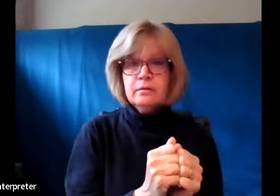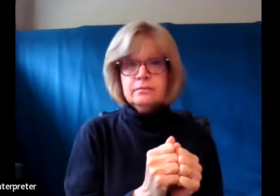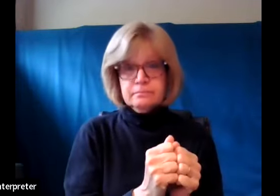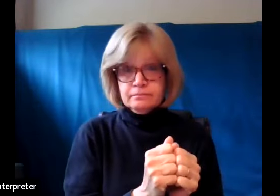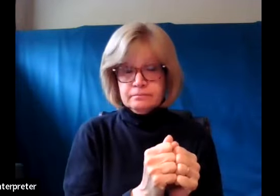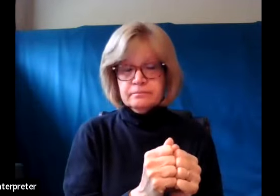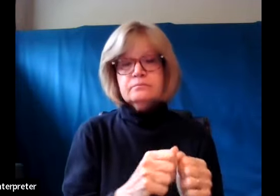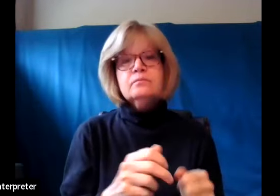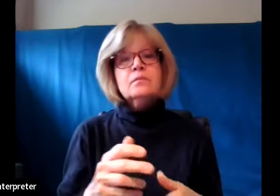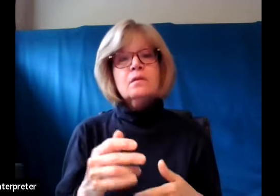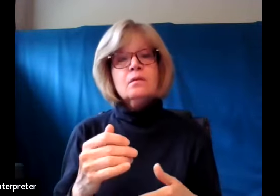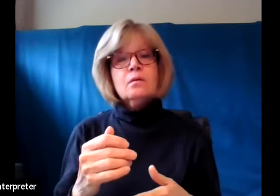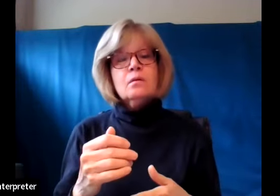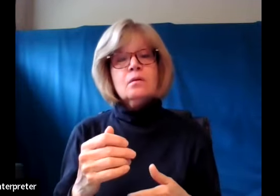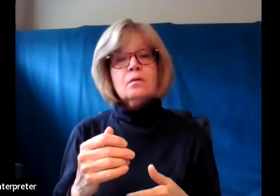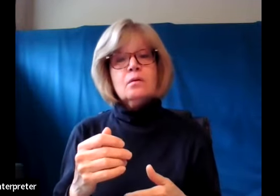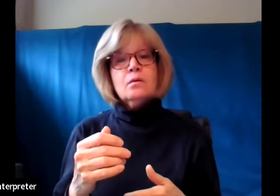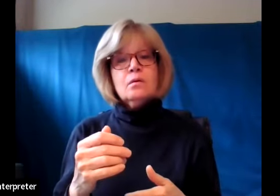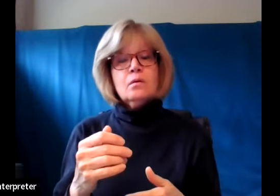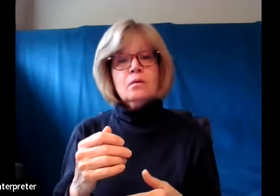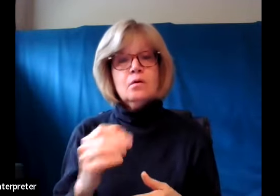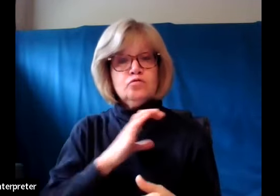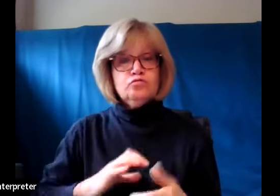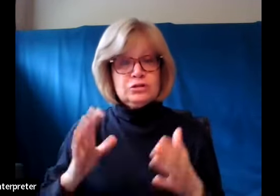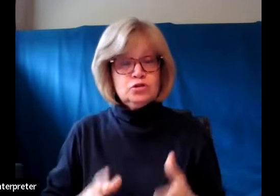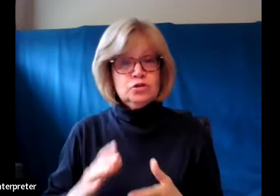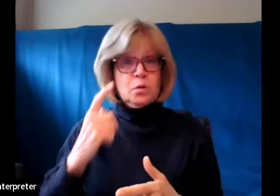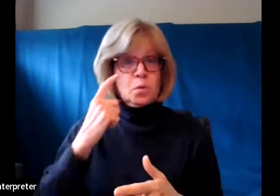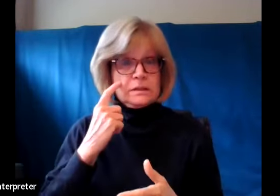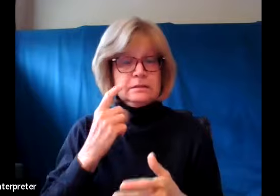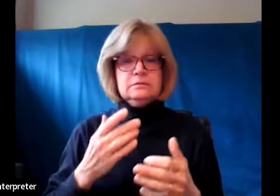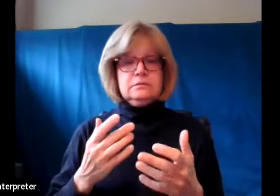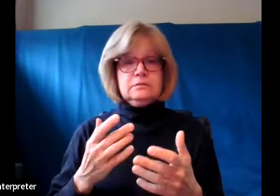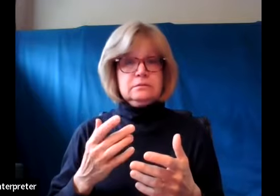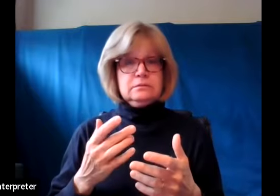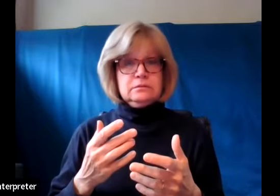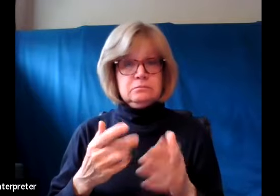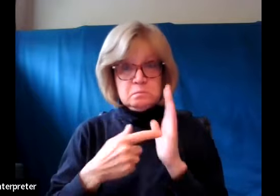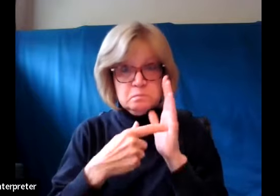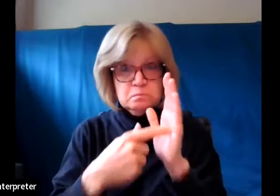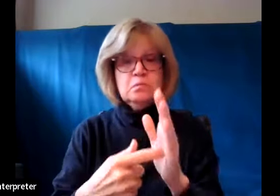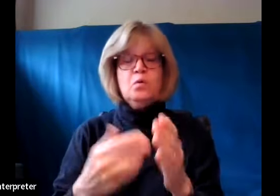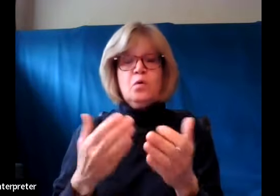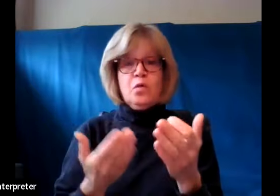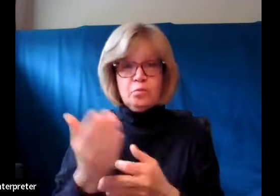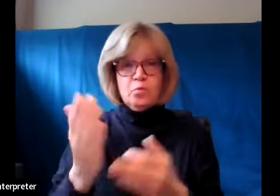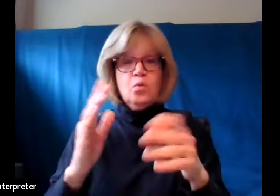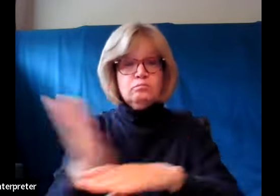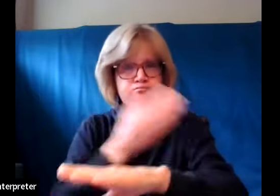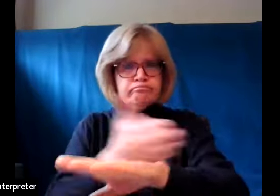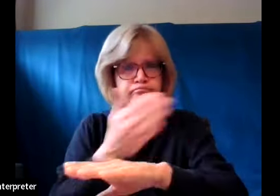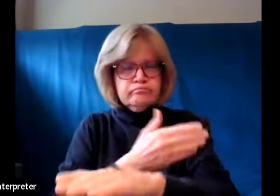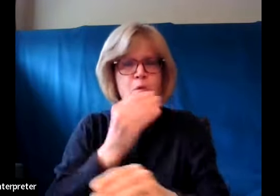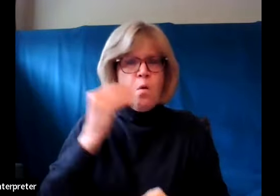Consider the witness provided by Christians working through the good works program or project restoration to